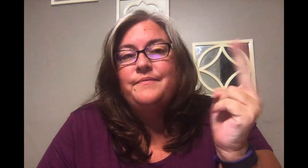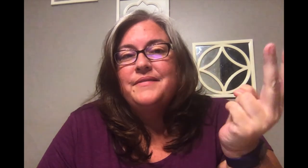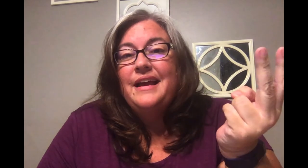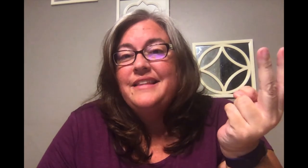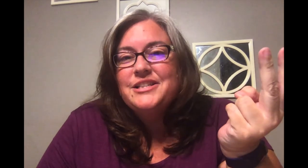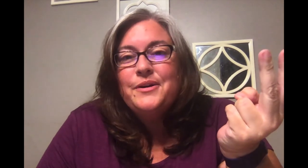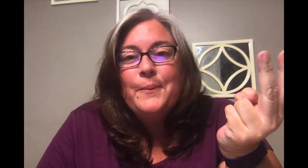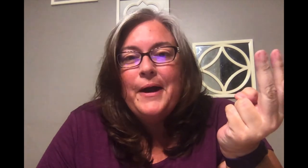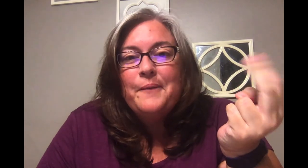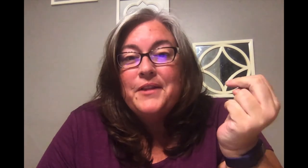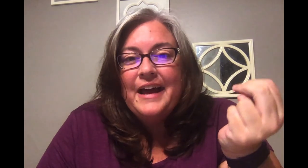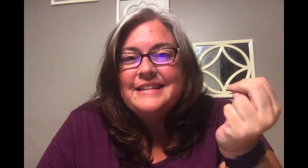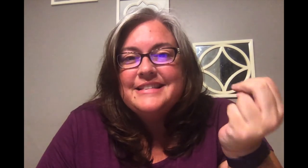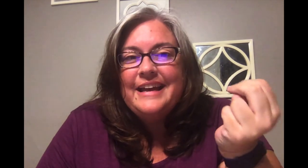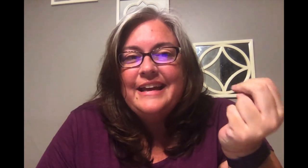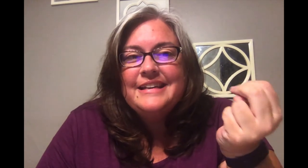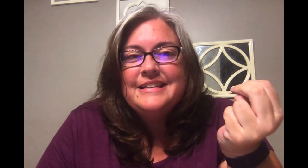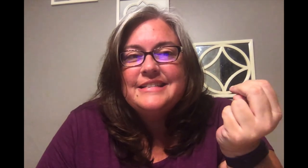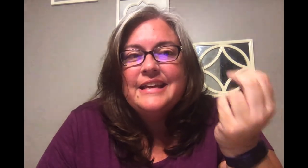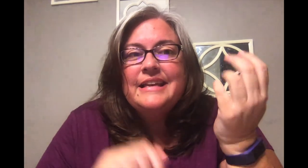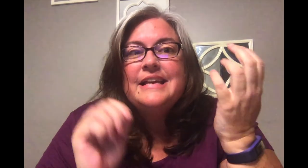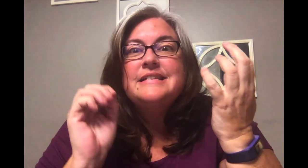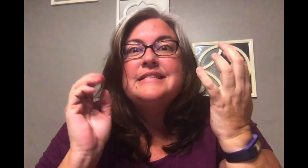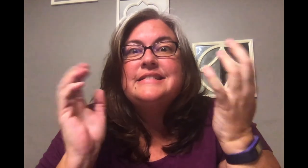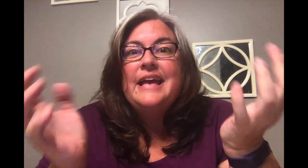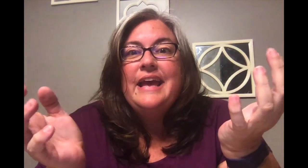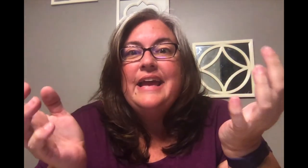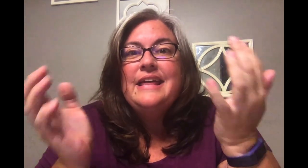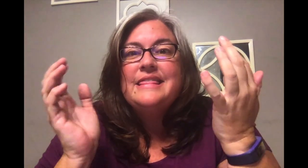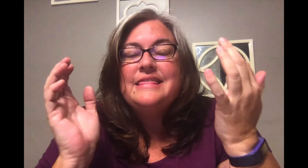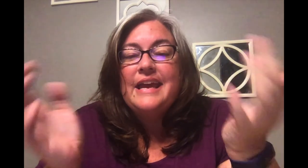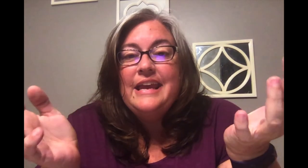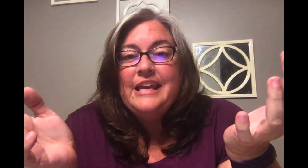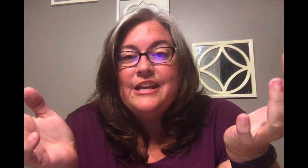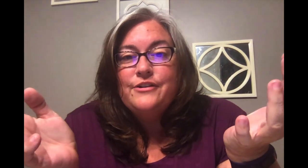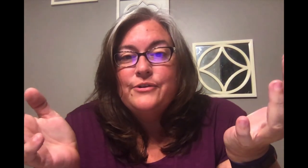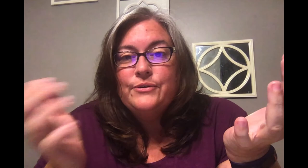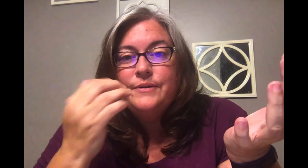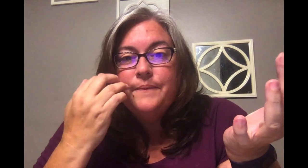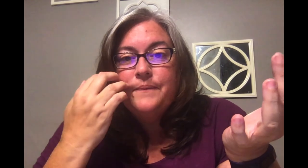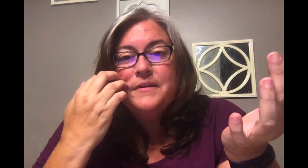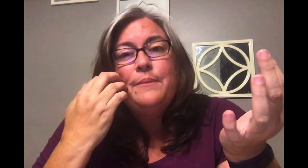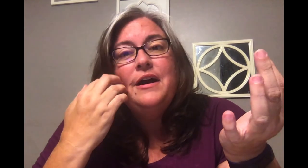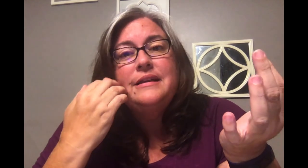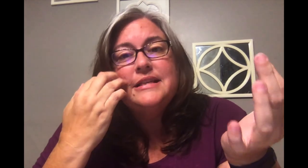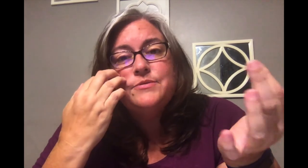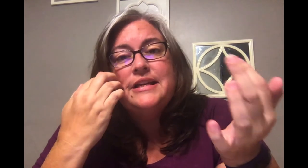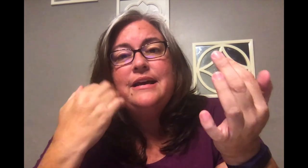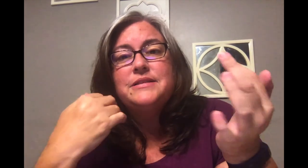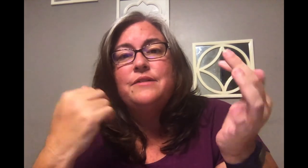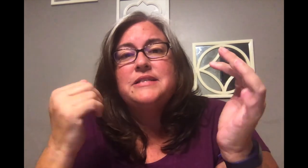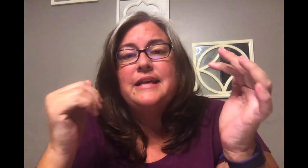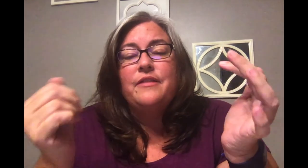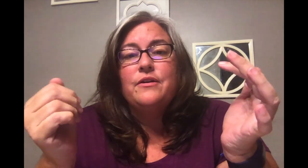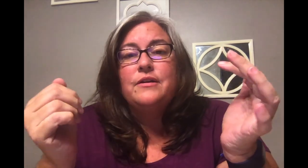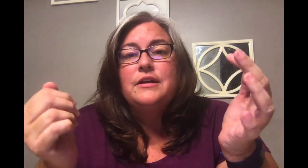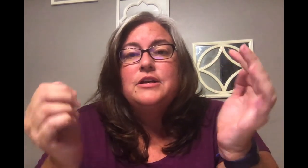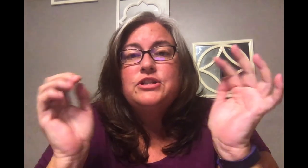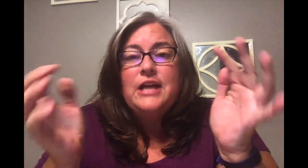And that's why Our bottom line Today is Say thank you Come on Let's read it out Now together Shout